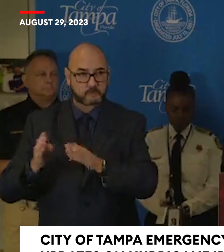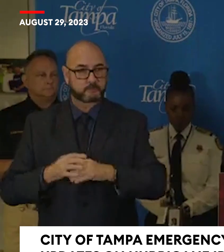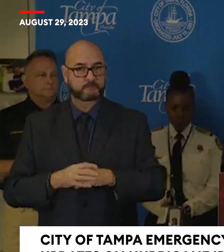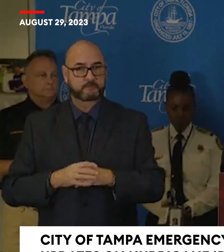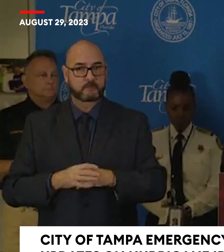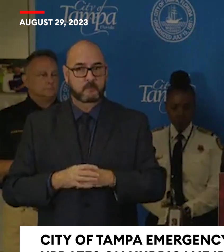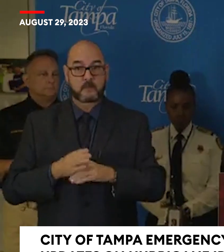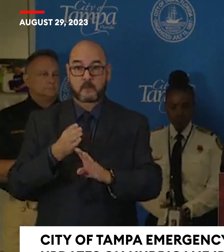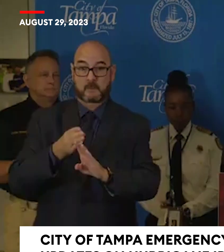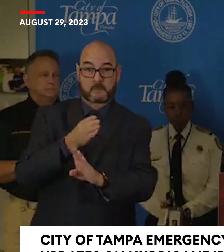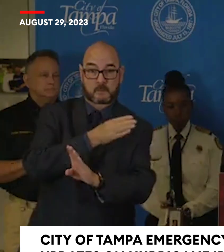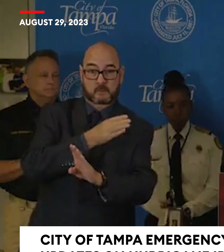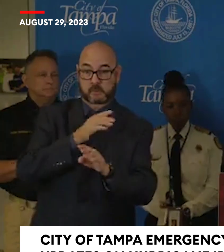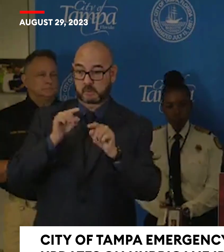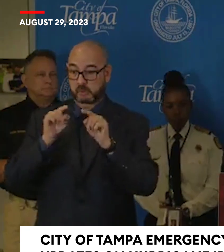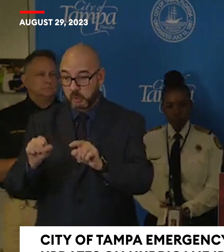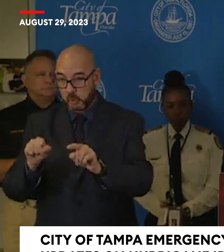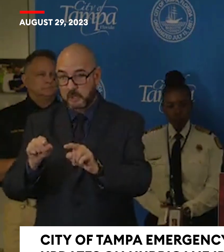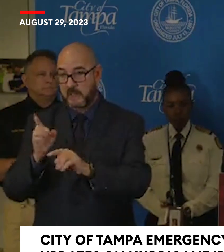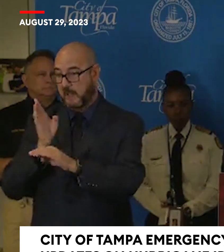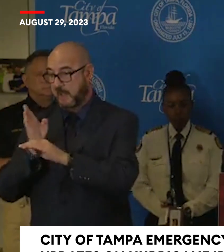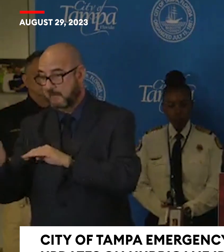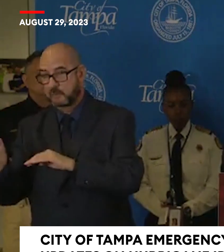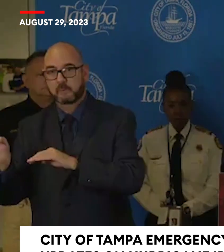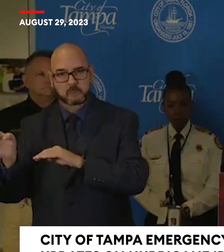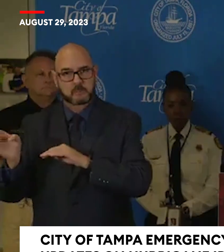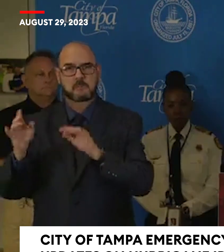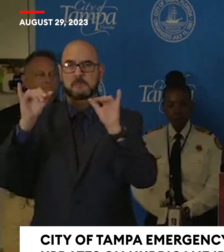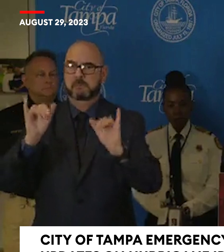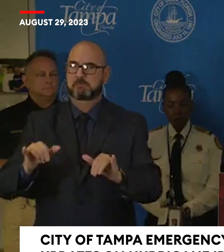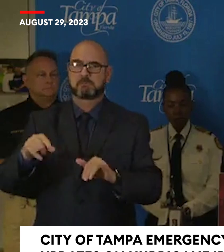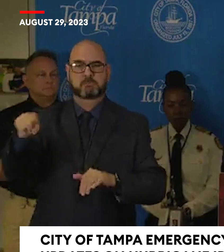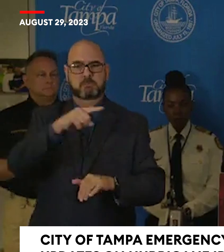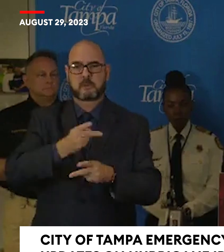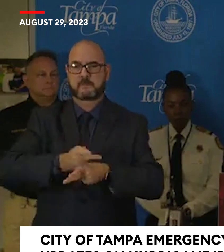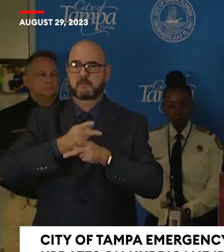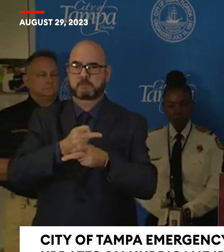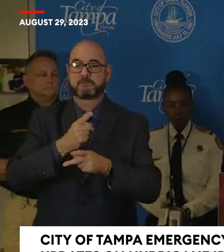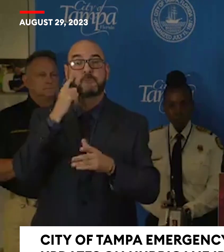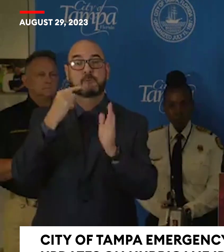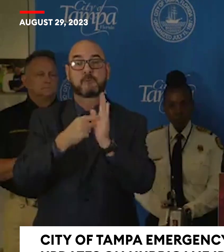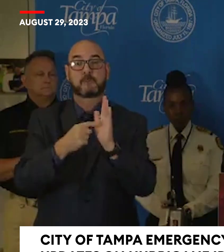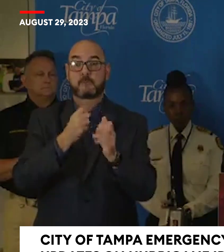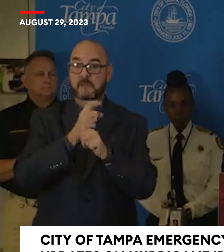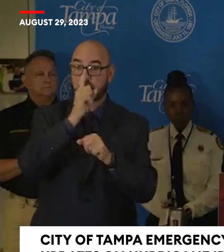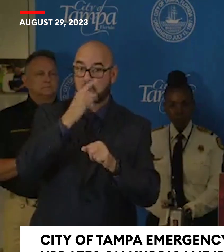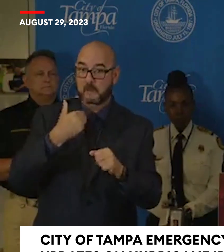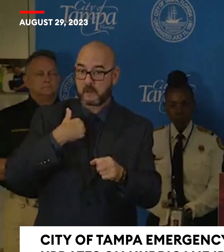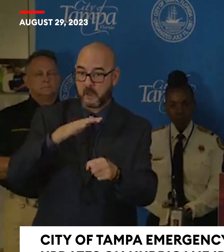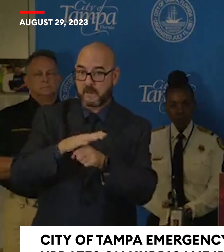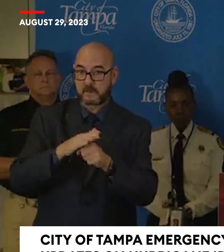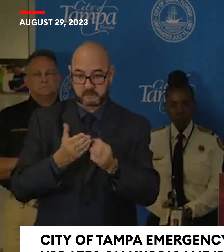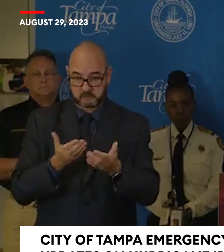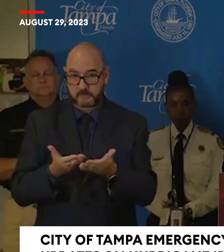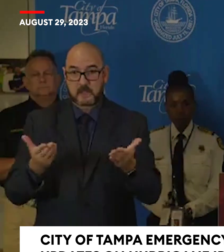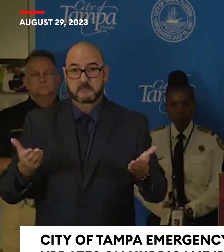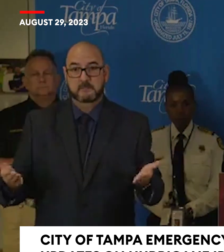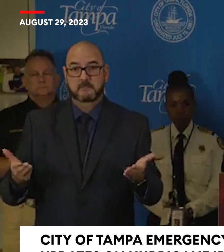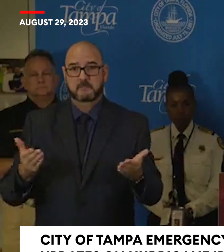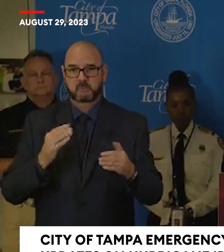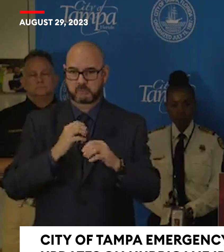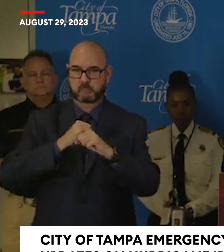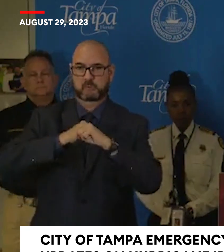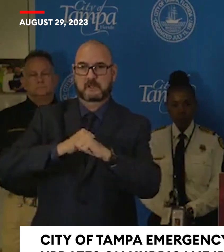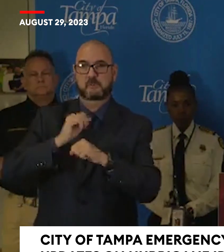during, and after the hurricane, such as stocking up on supplies, securing your homes, and following